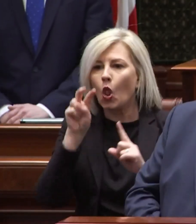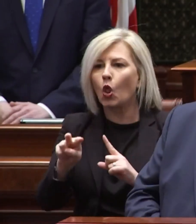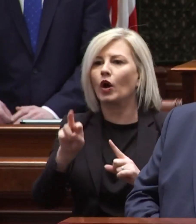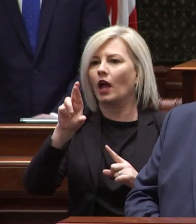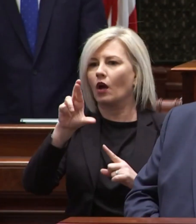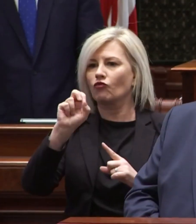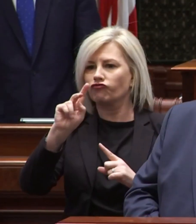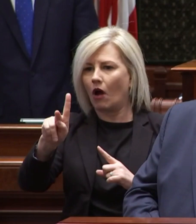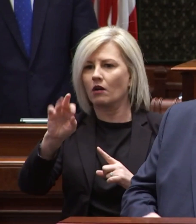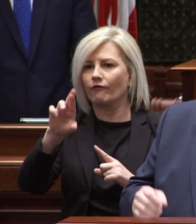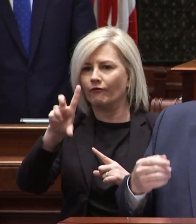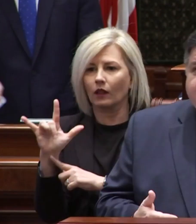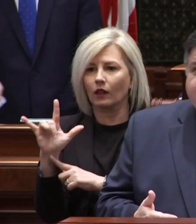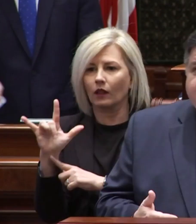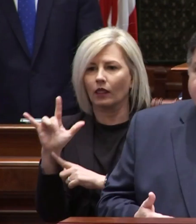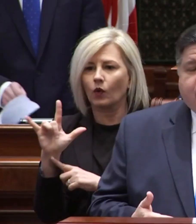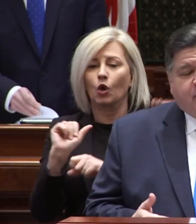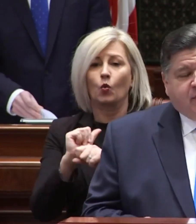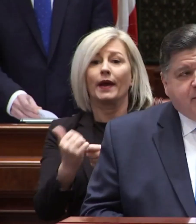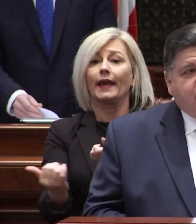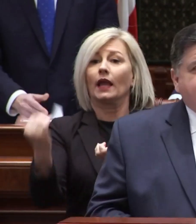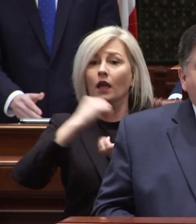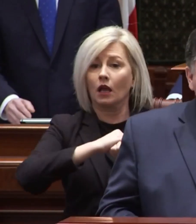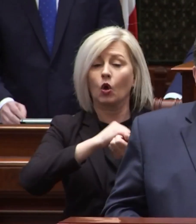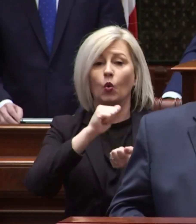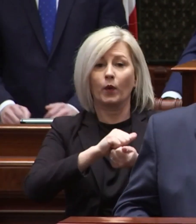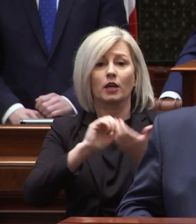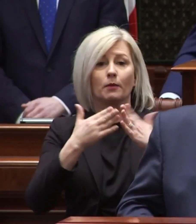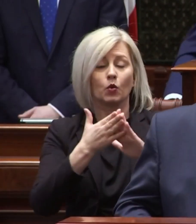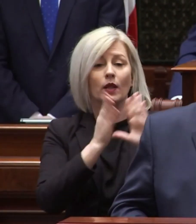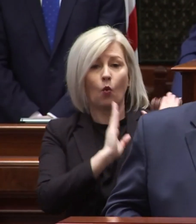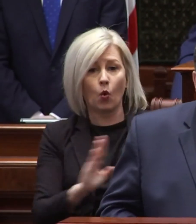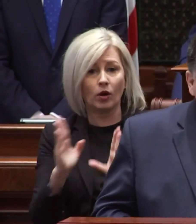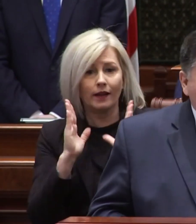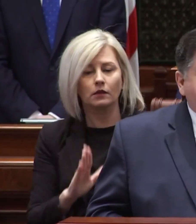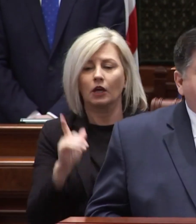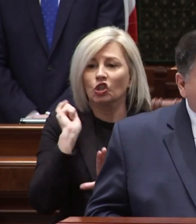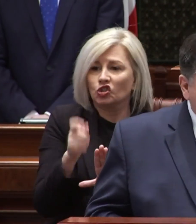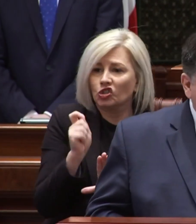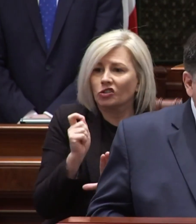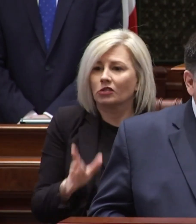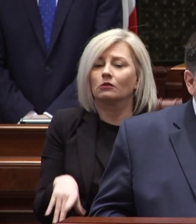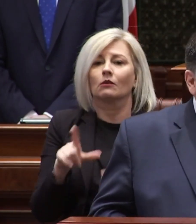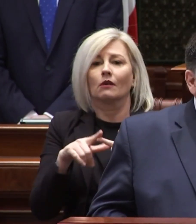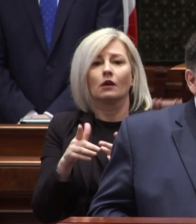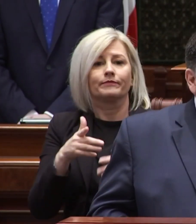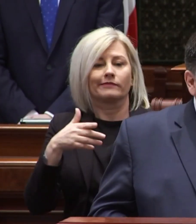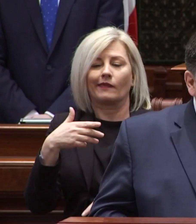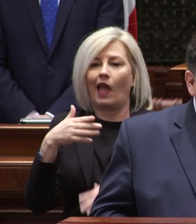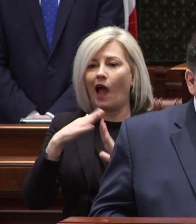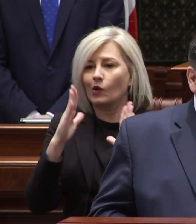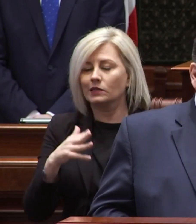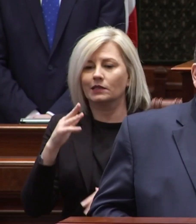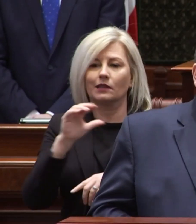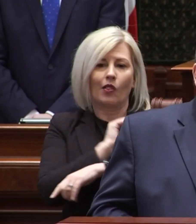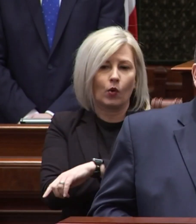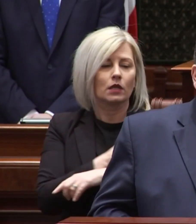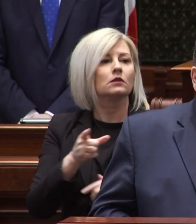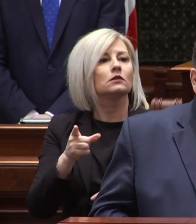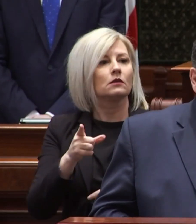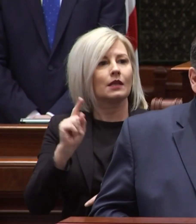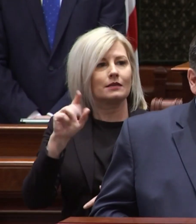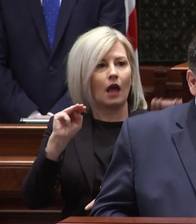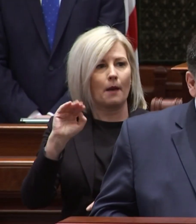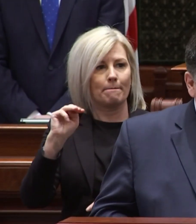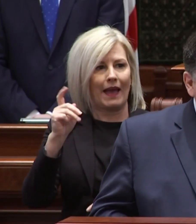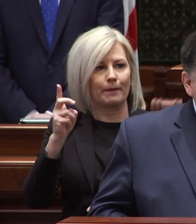rockford illinois working in partnership with community organizers judges and housing authorities mayor tom mcnamara